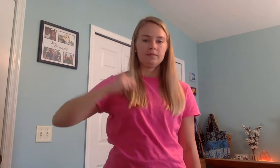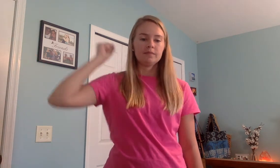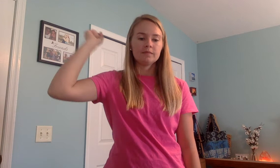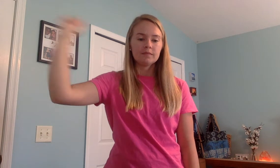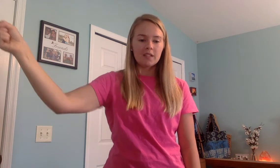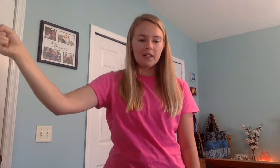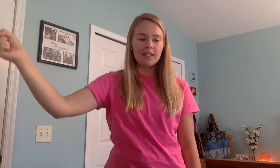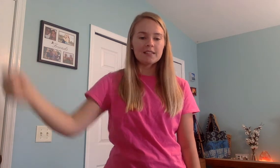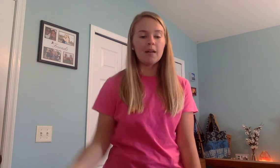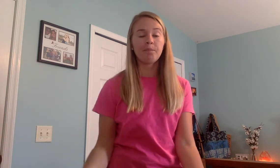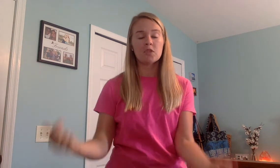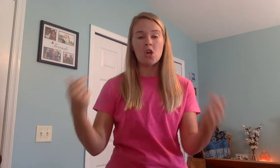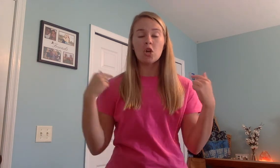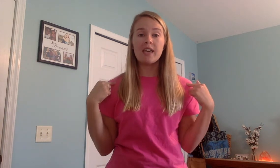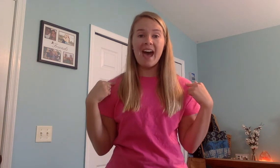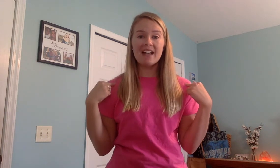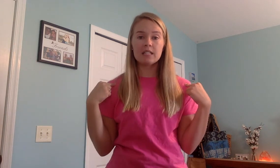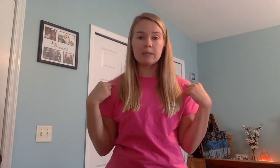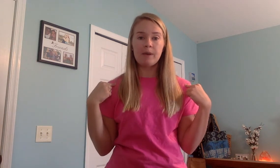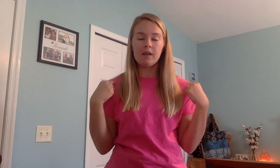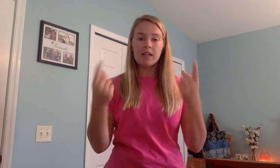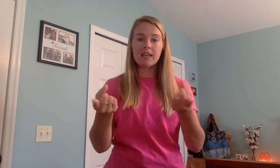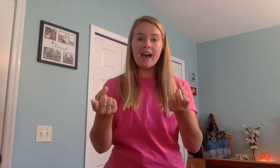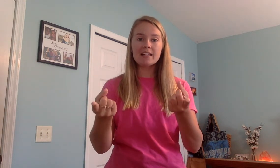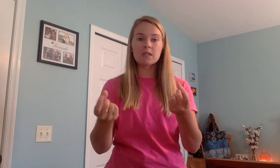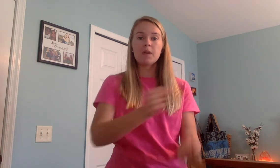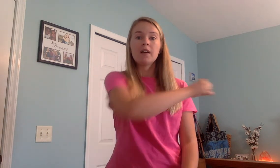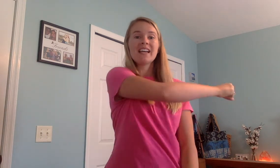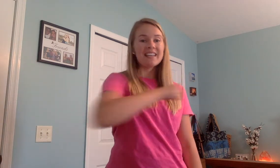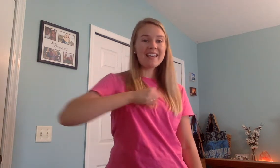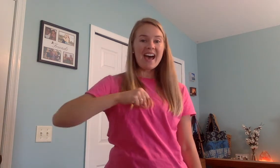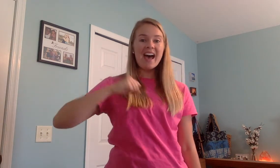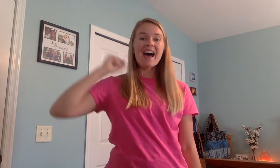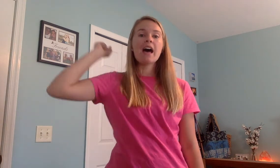Awesome. Gasp. Gasp. Gasp.